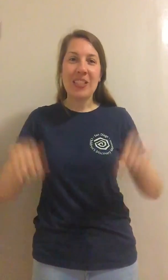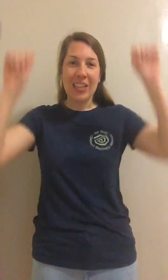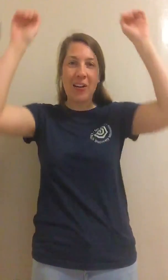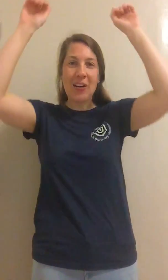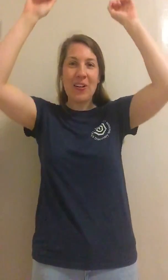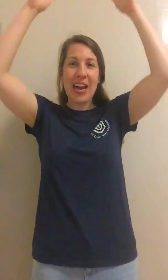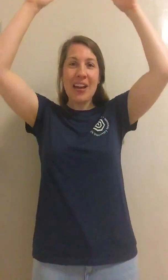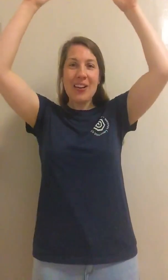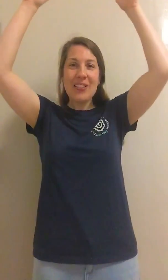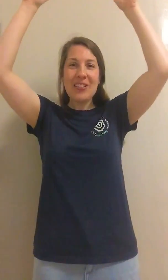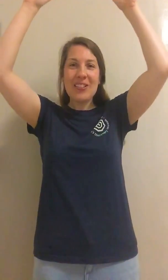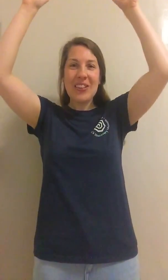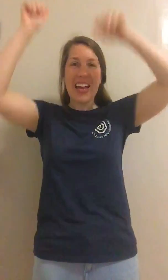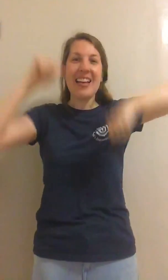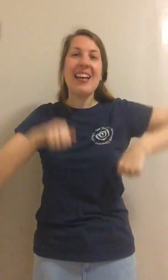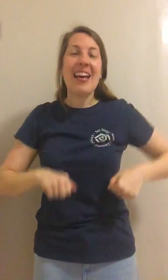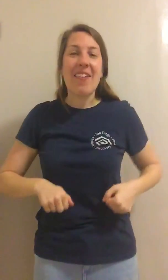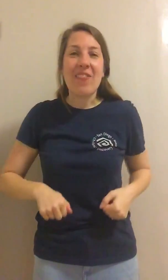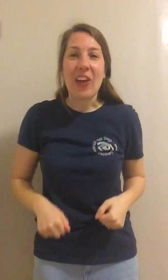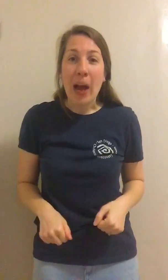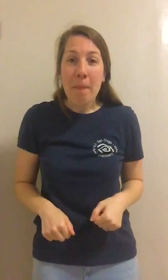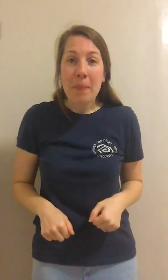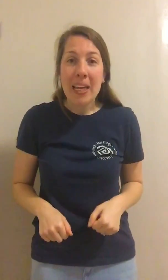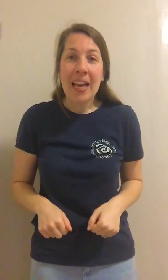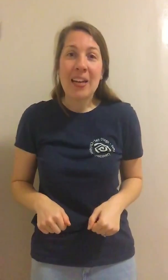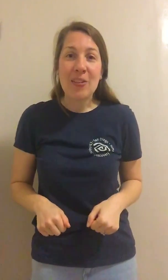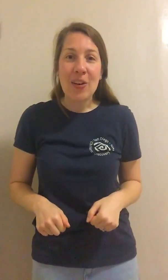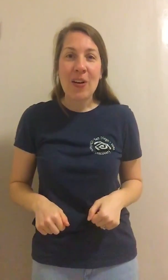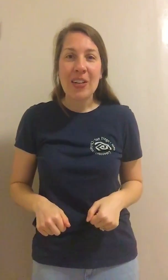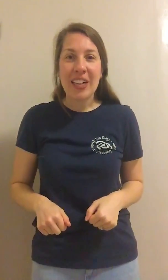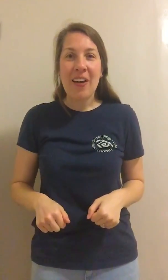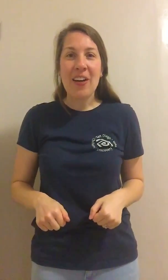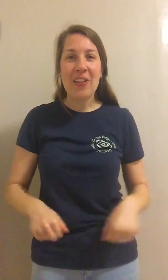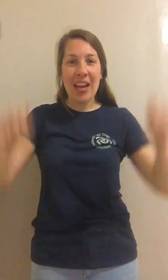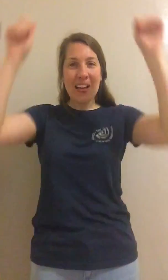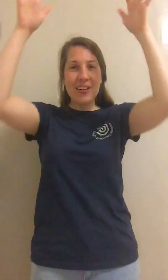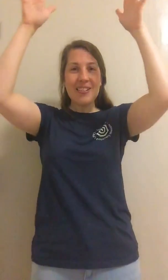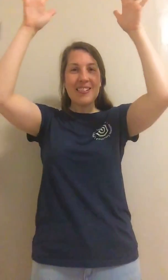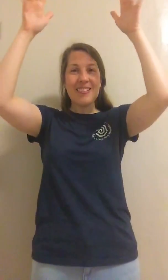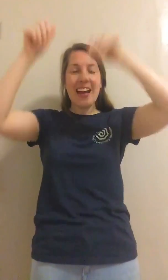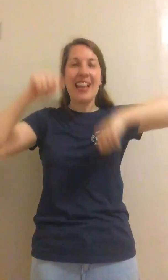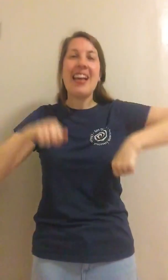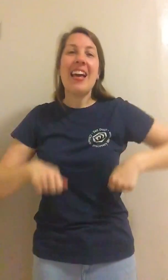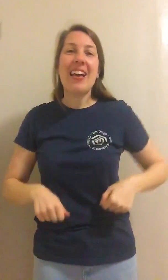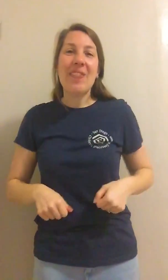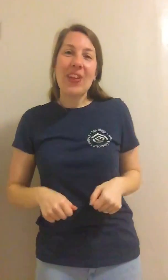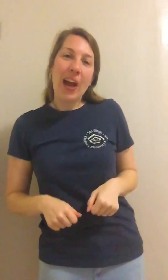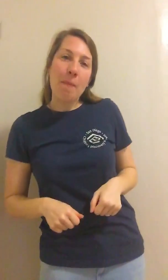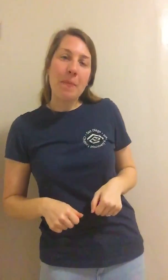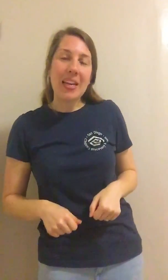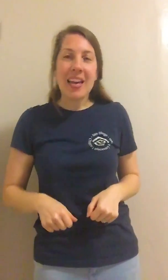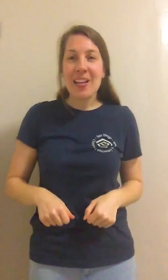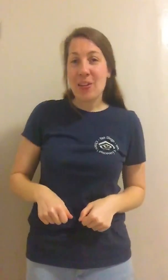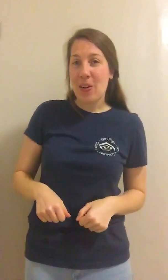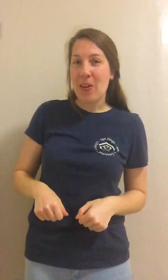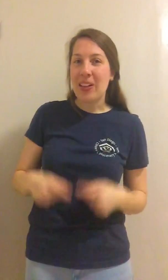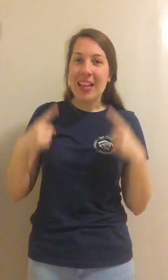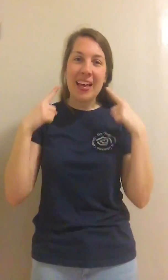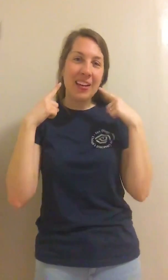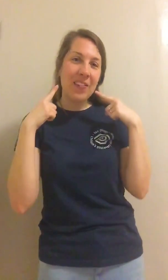it, shout, hooray, hooray. If you're happy and you know it, shout, hooray, hooray. If you're happy and you know it, then your